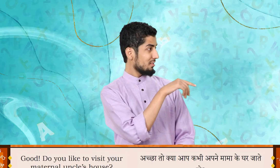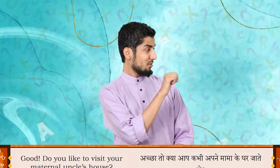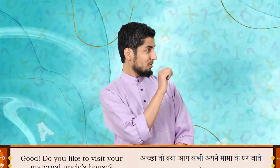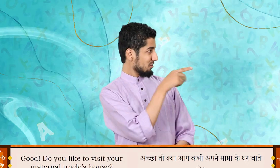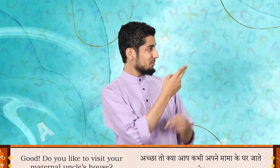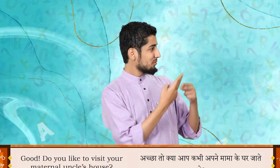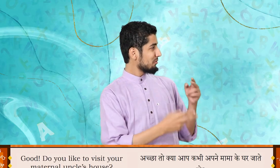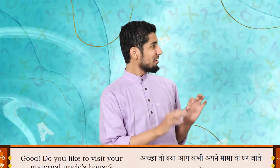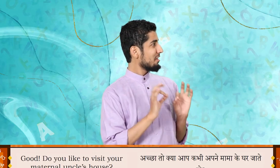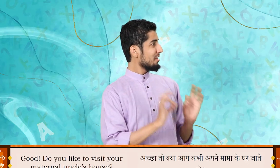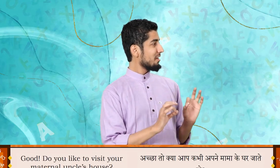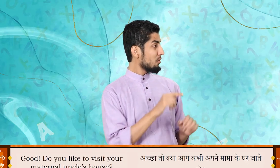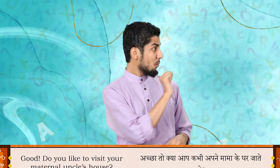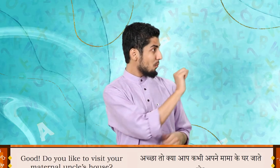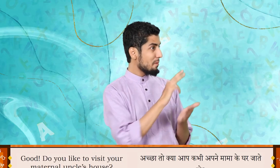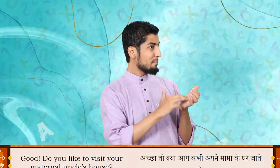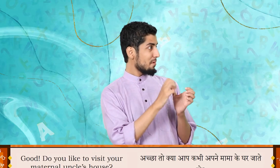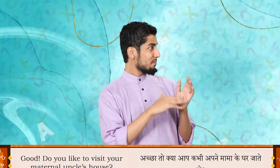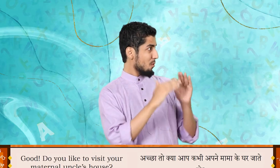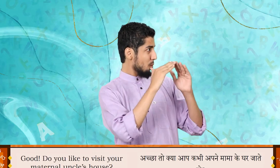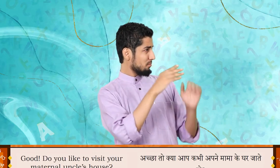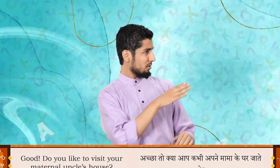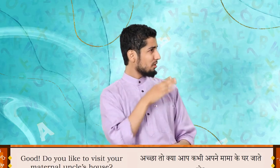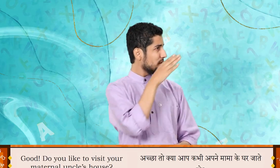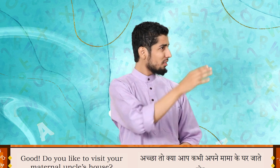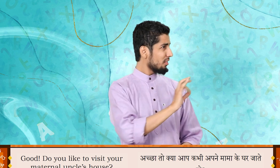Good. Do you like to visit your maternal uncle's house?